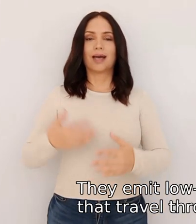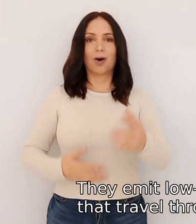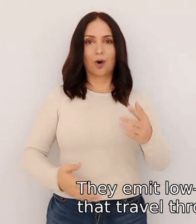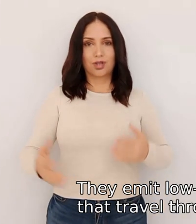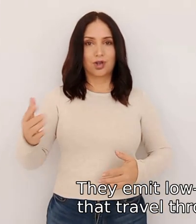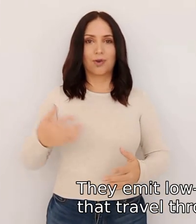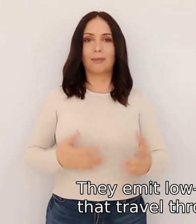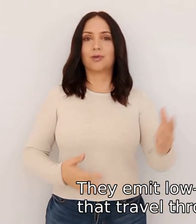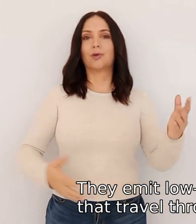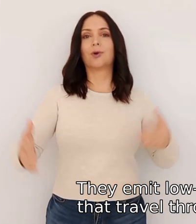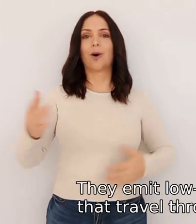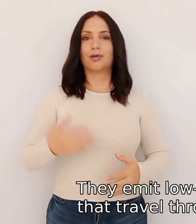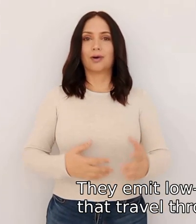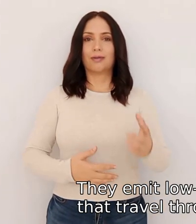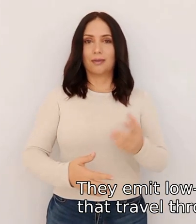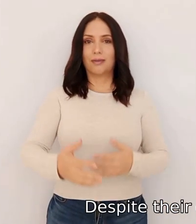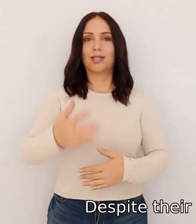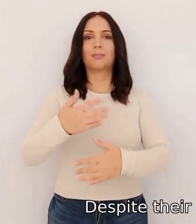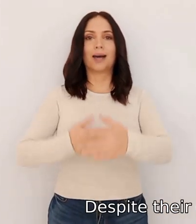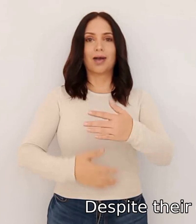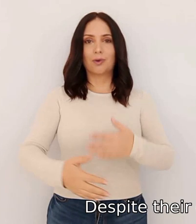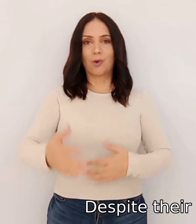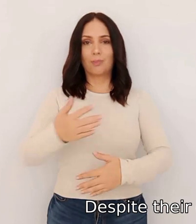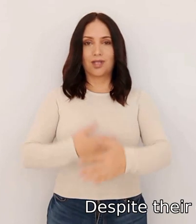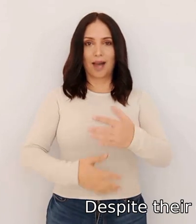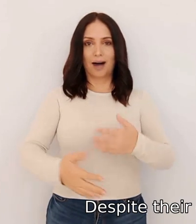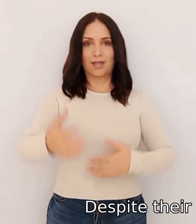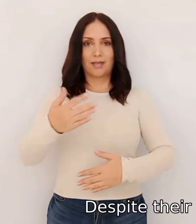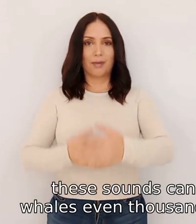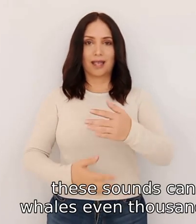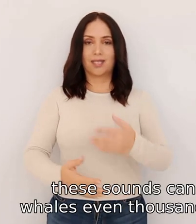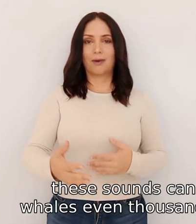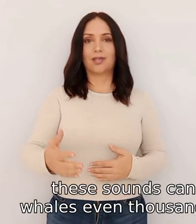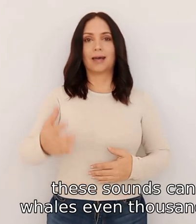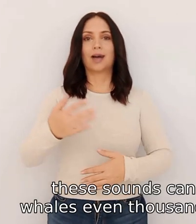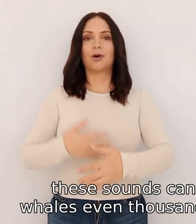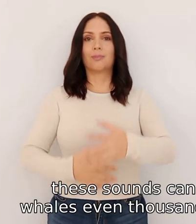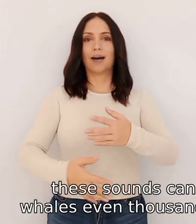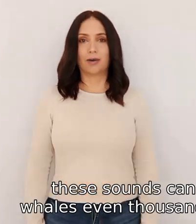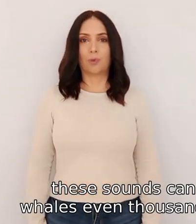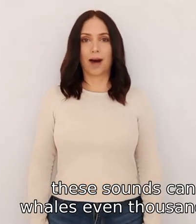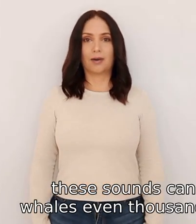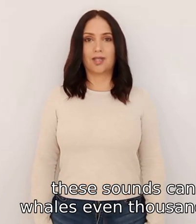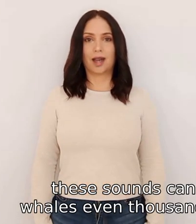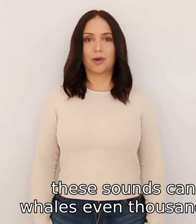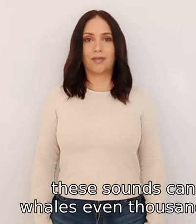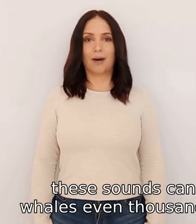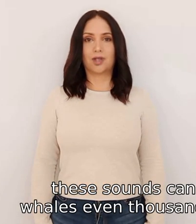calls that travel through the water despite their enormous size these sounds can be heard by other whales even thousands